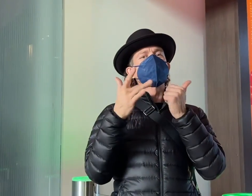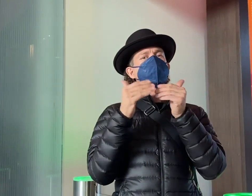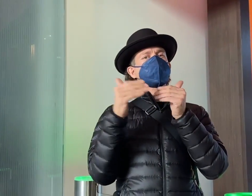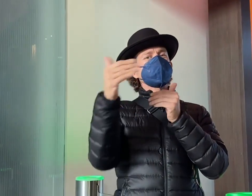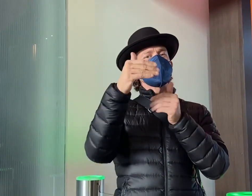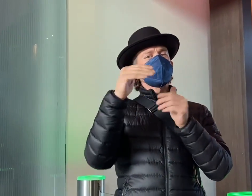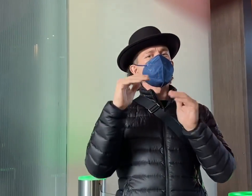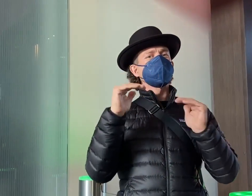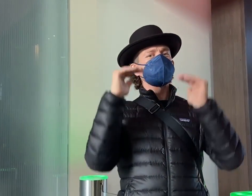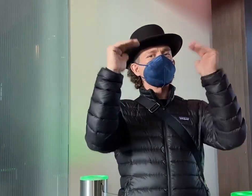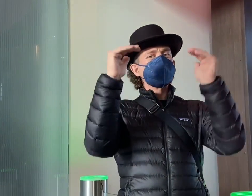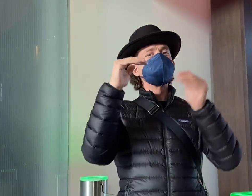in education.